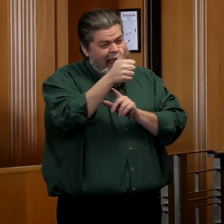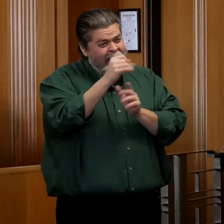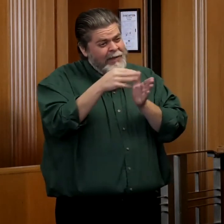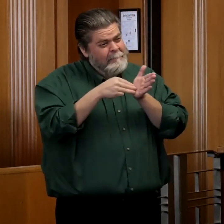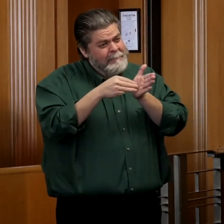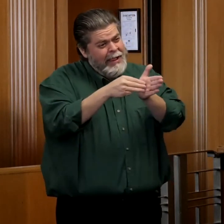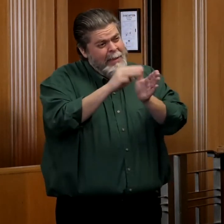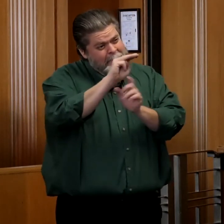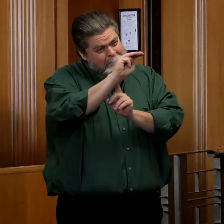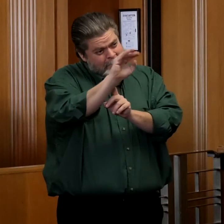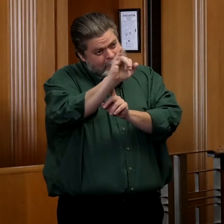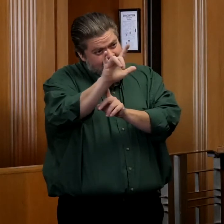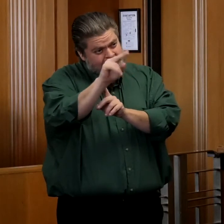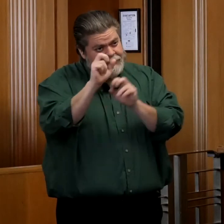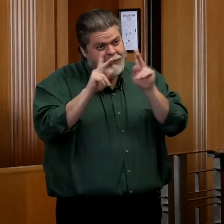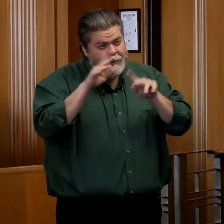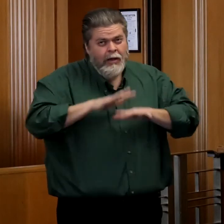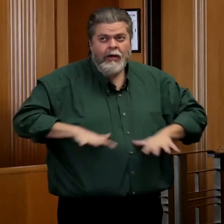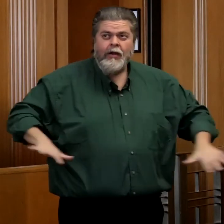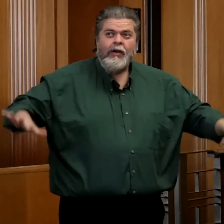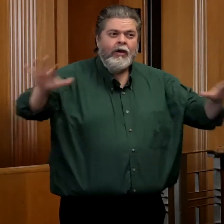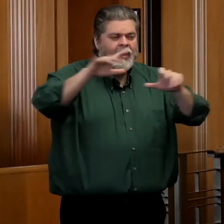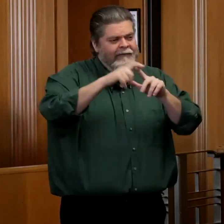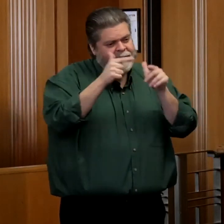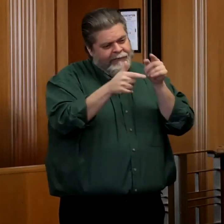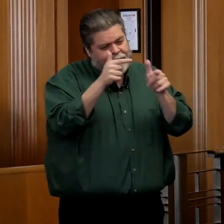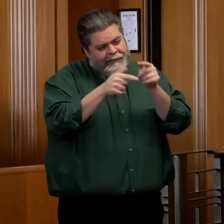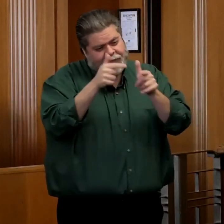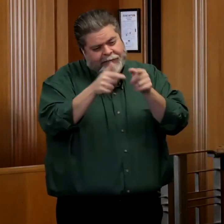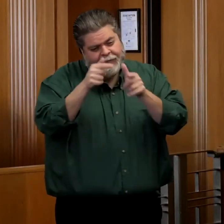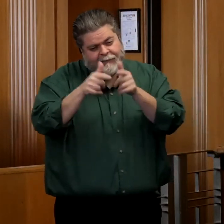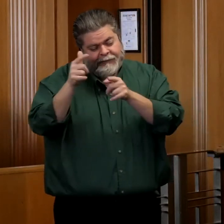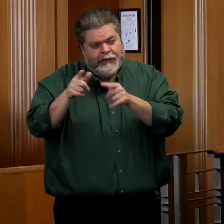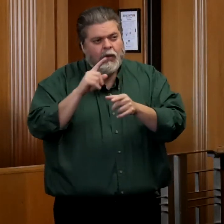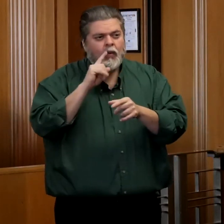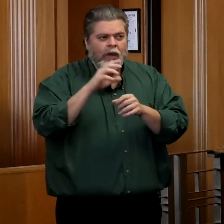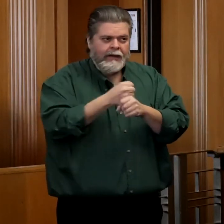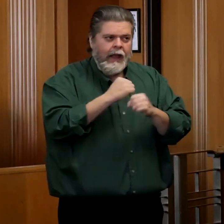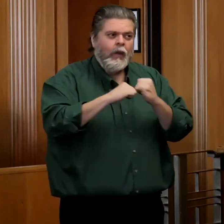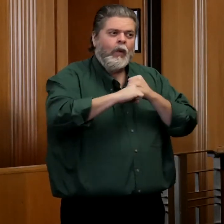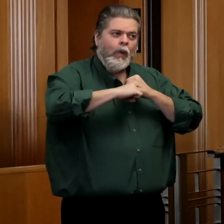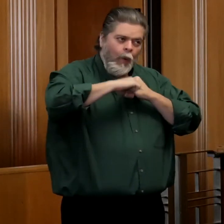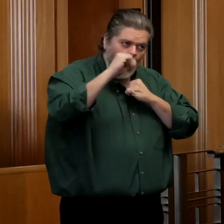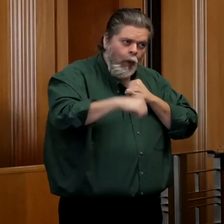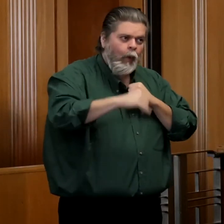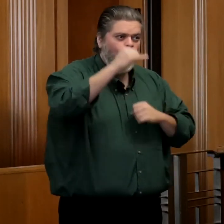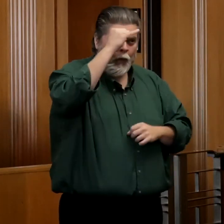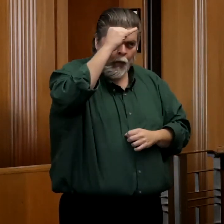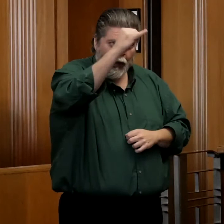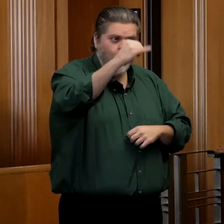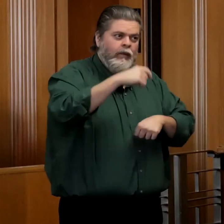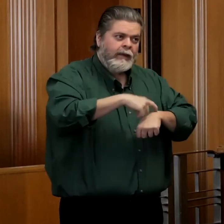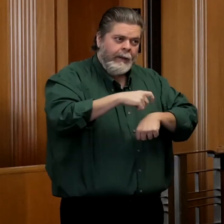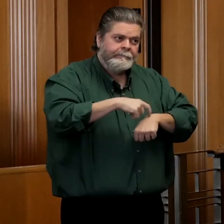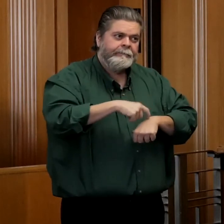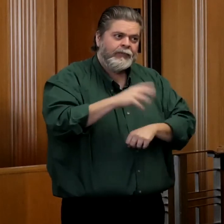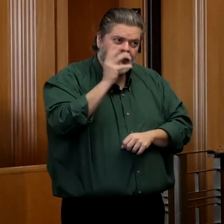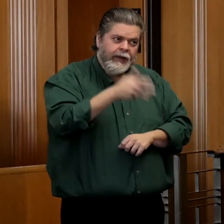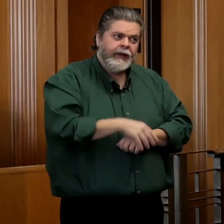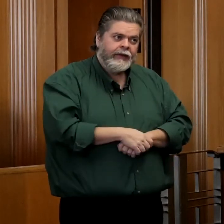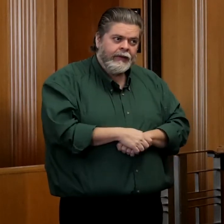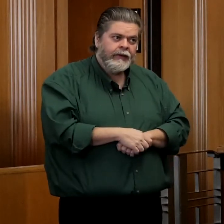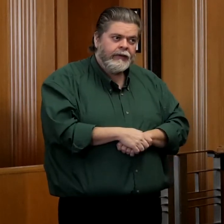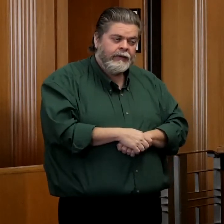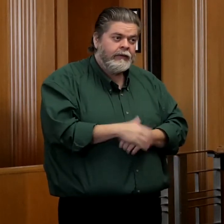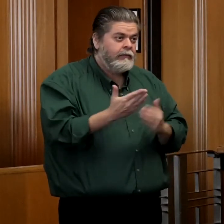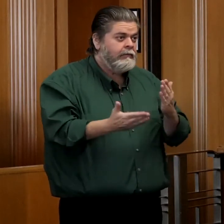people are going to need to be vaccinated, really, before we can really start to see an impact. Maybe as many as